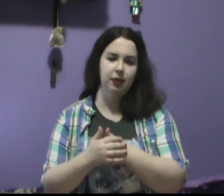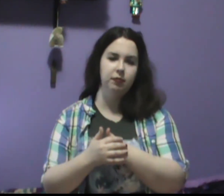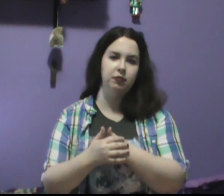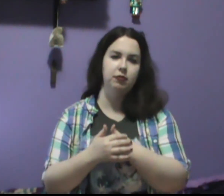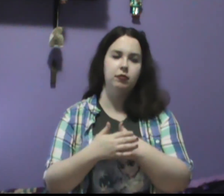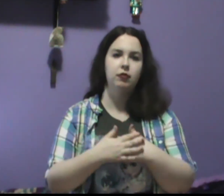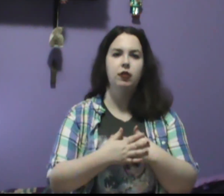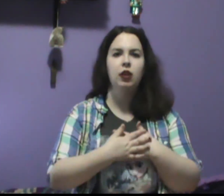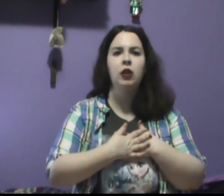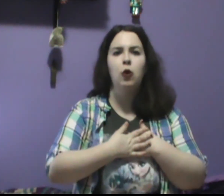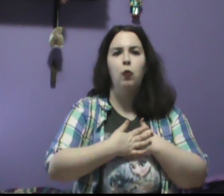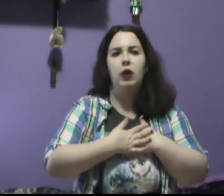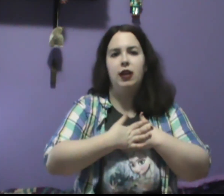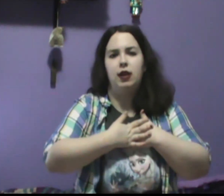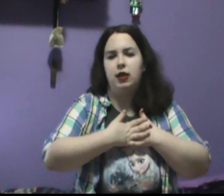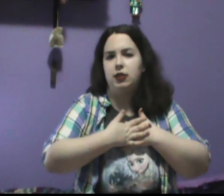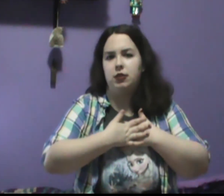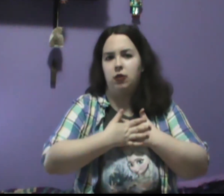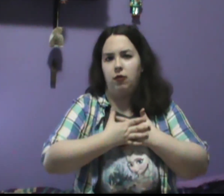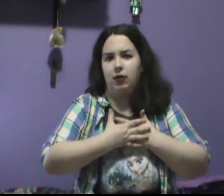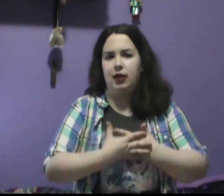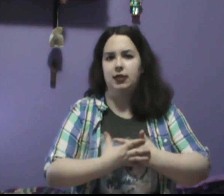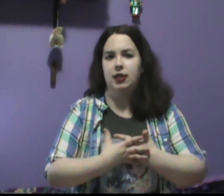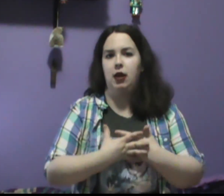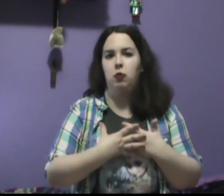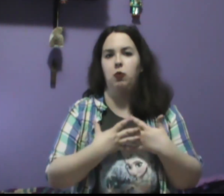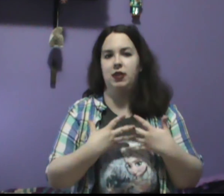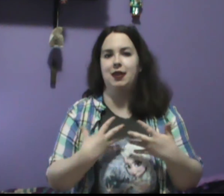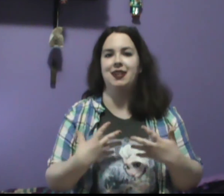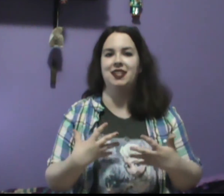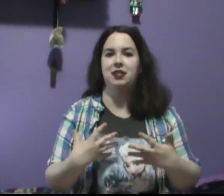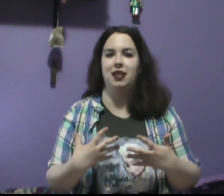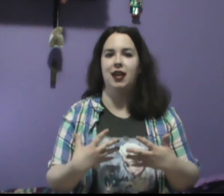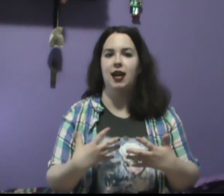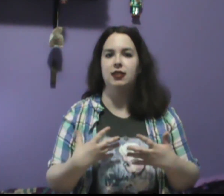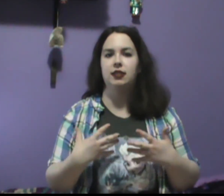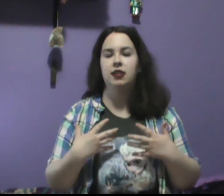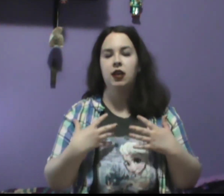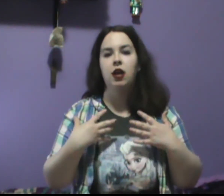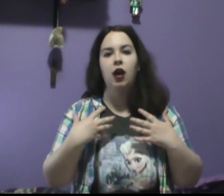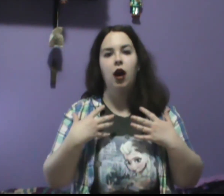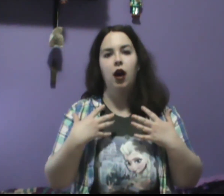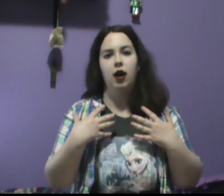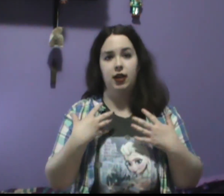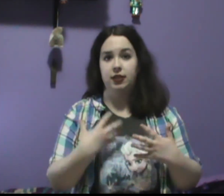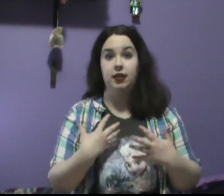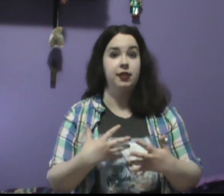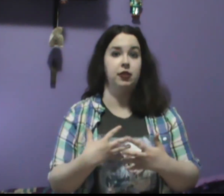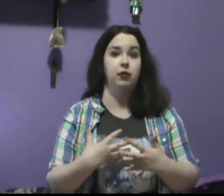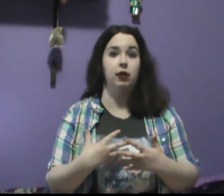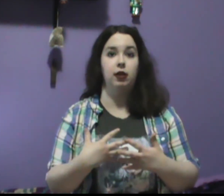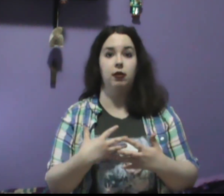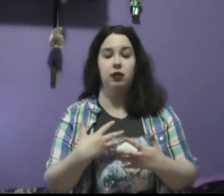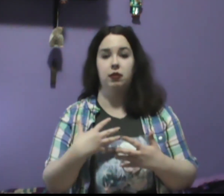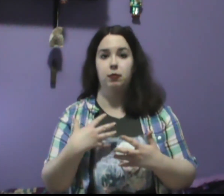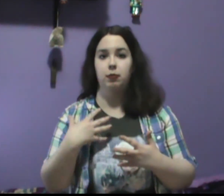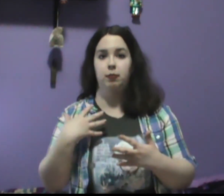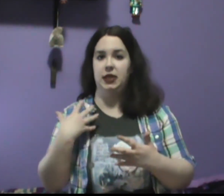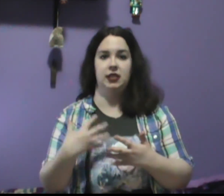when it sort of realized that with the condition he has uh, his dancing career basically